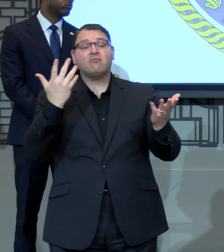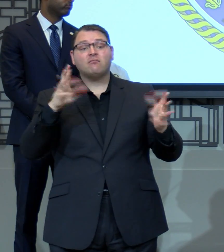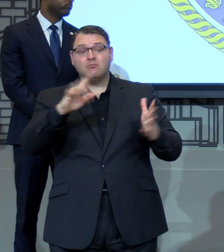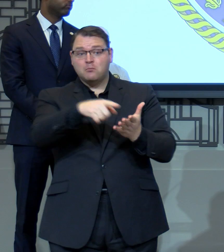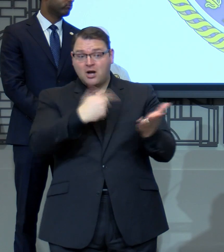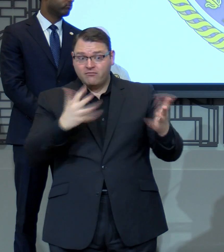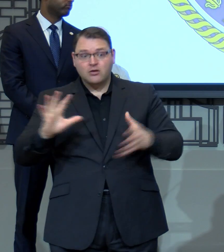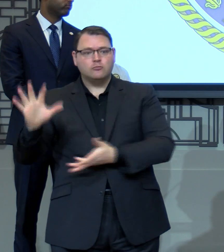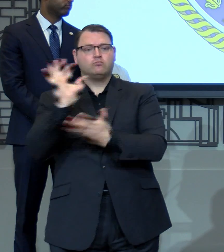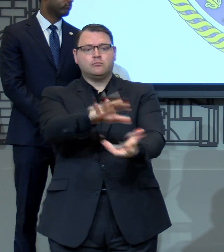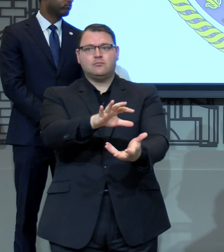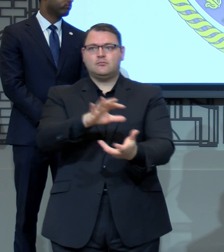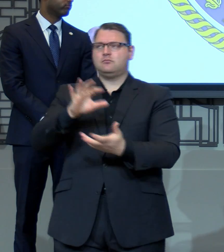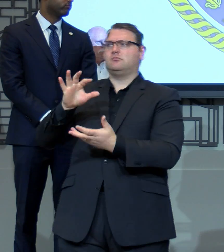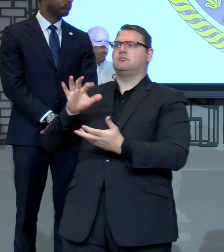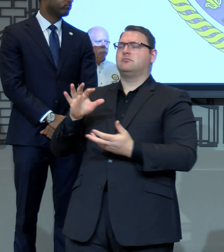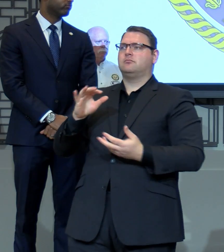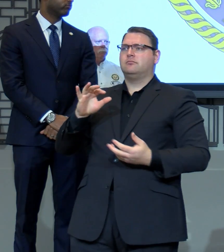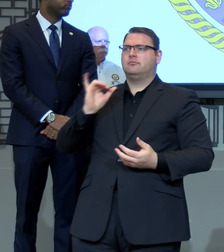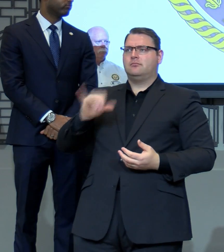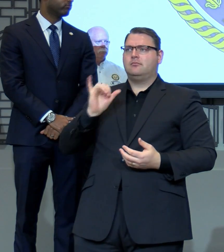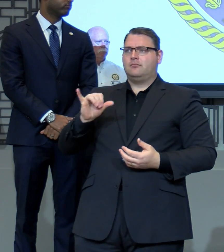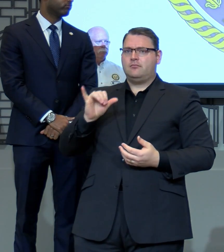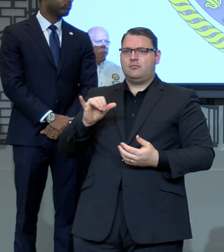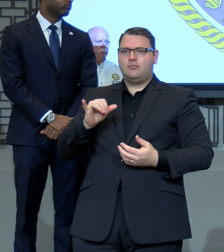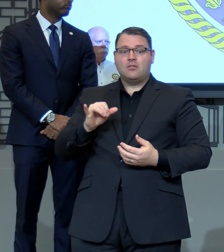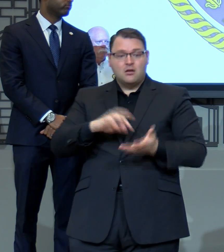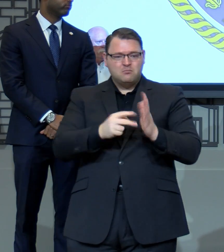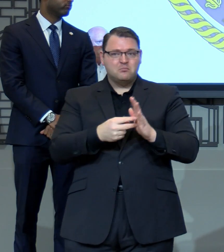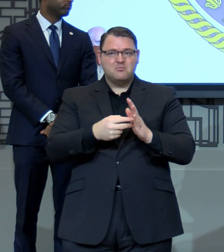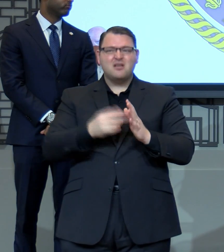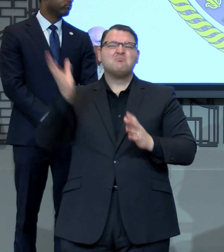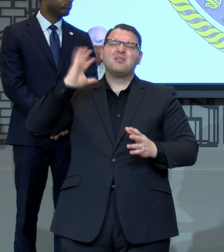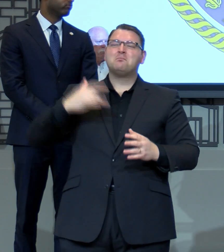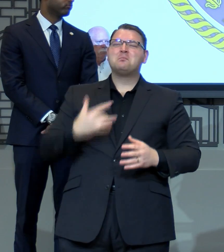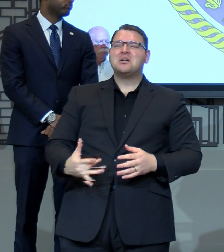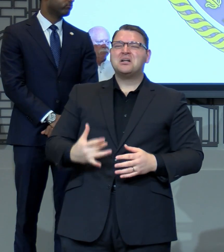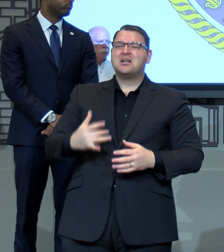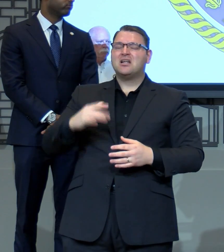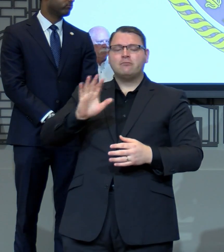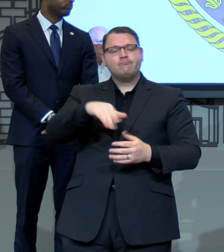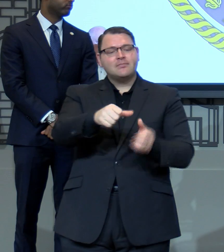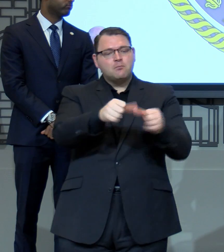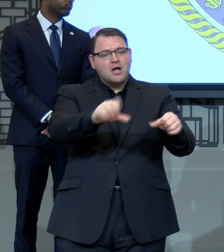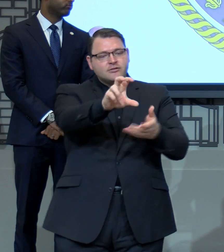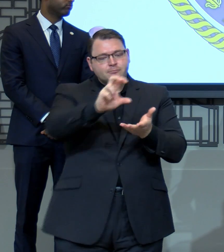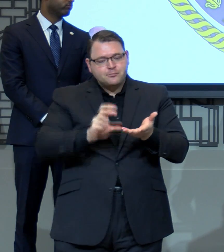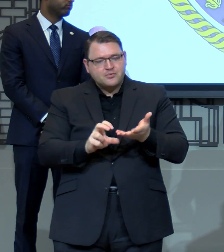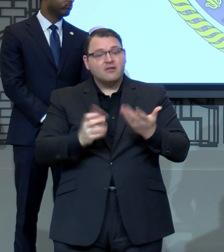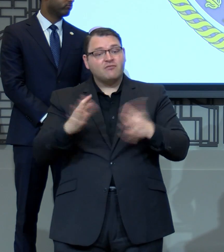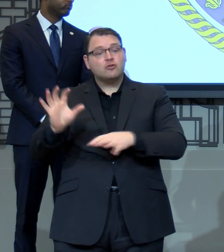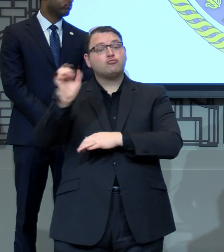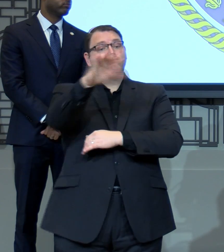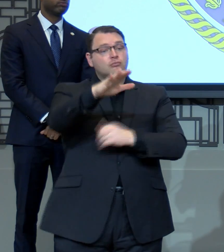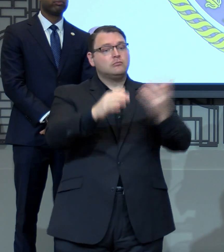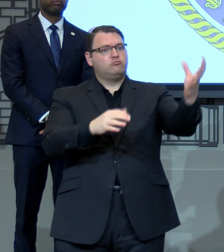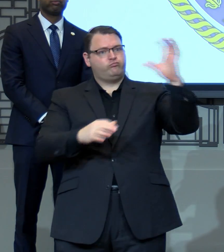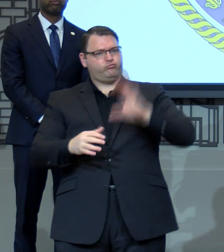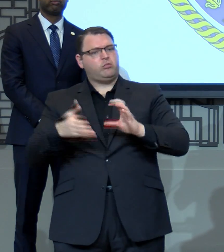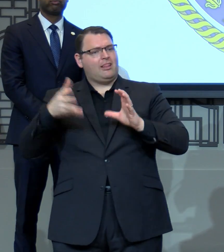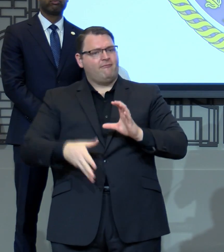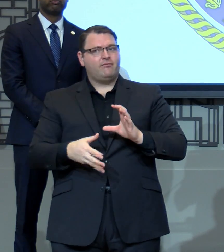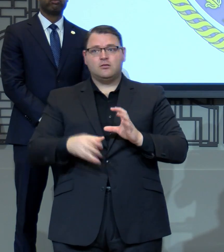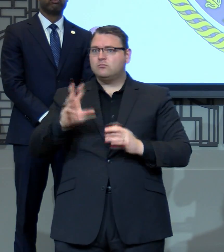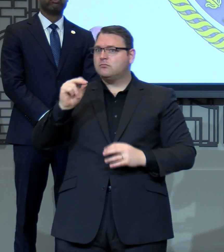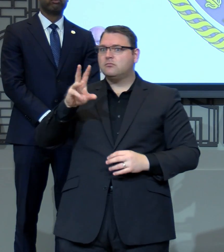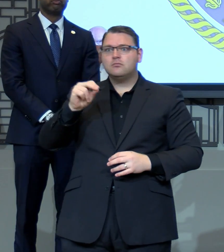saying, you know, send us a small deposit, and then when you get your supply, they want to be paid up front. But the reality is, because